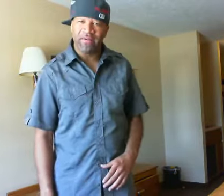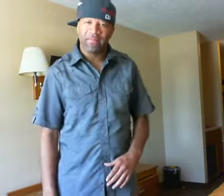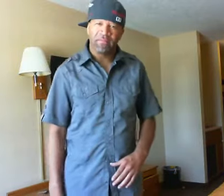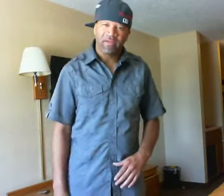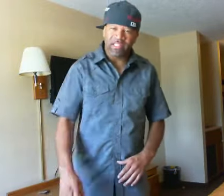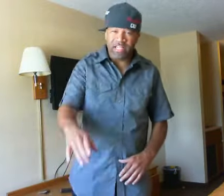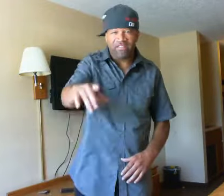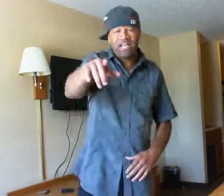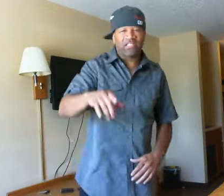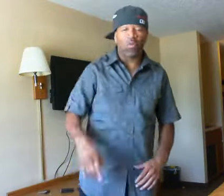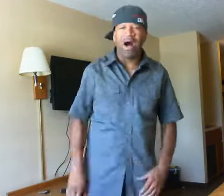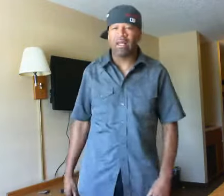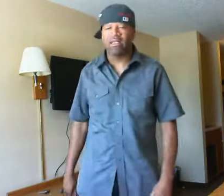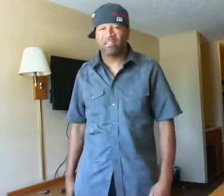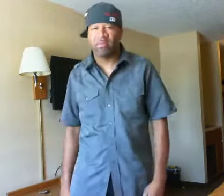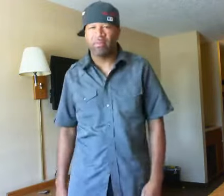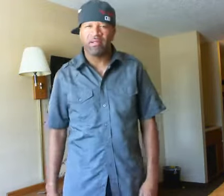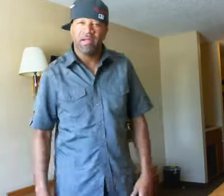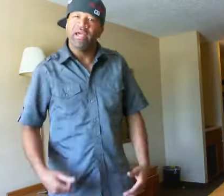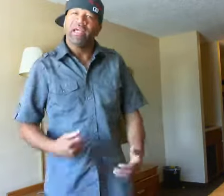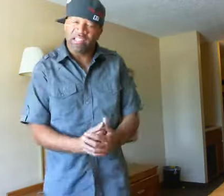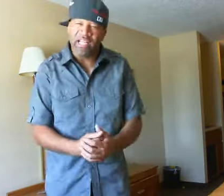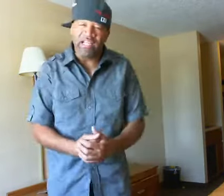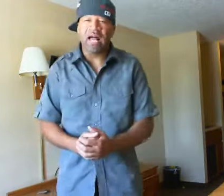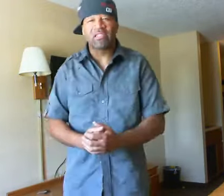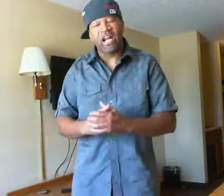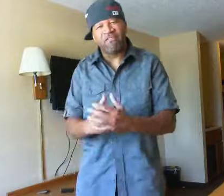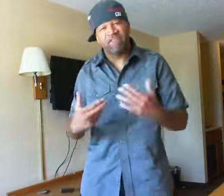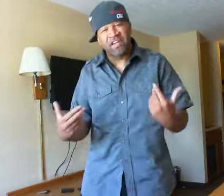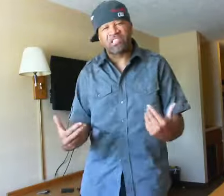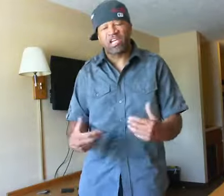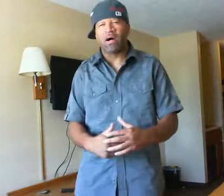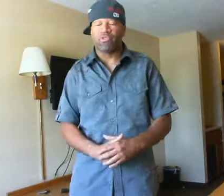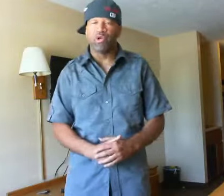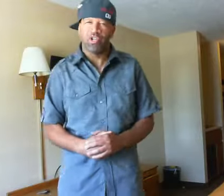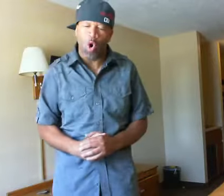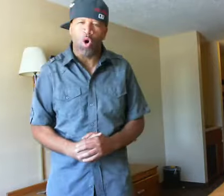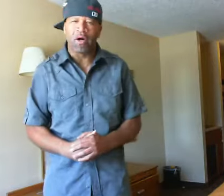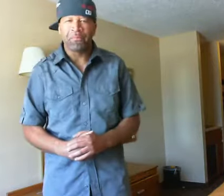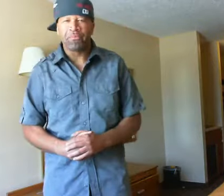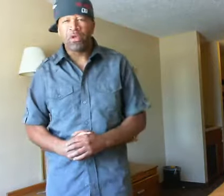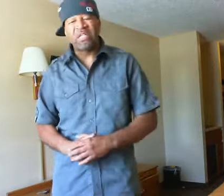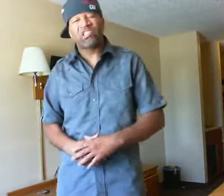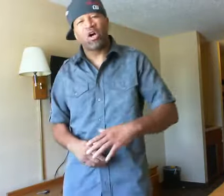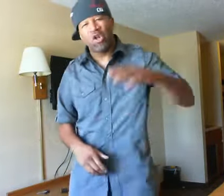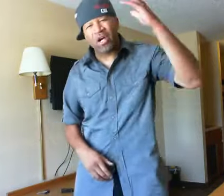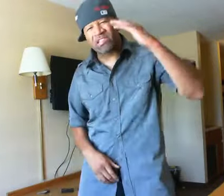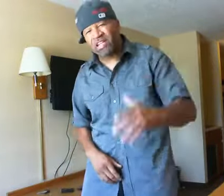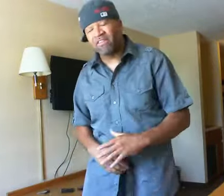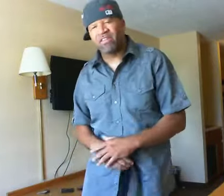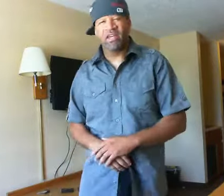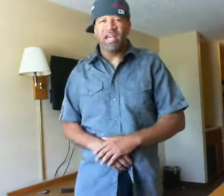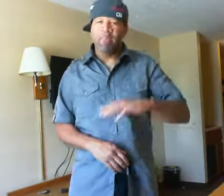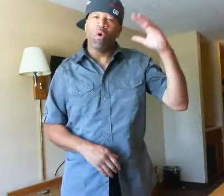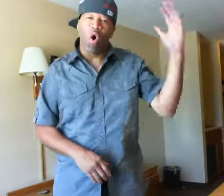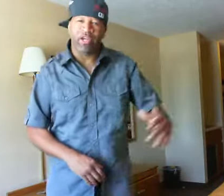There's seven days of wildin' it's comin', it's ten dollars at every event to come through the door. We startin' August 7th in Milwaukee,